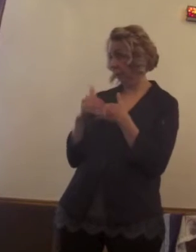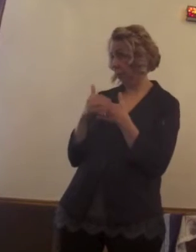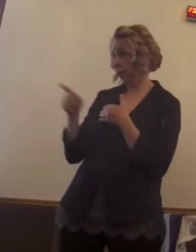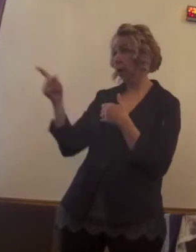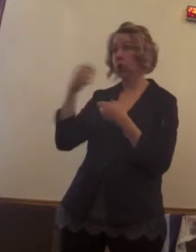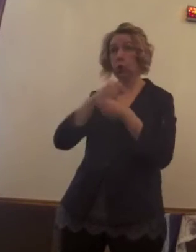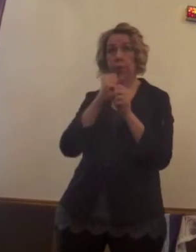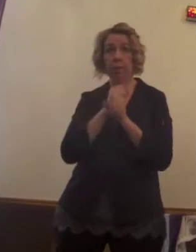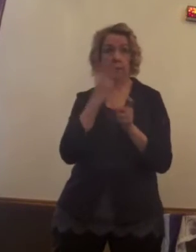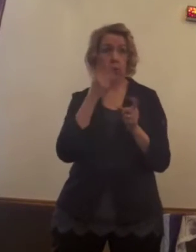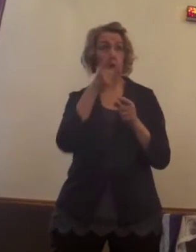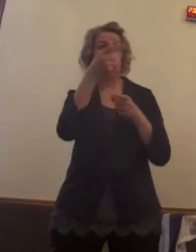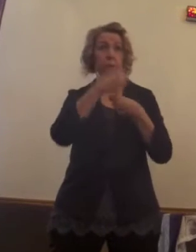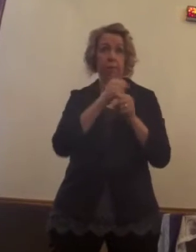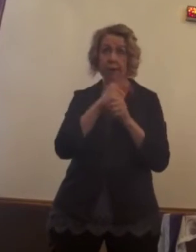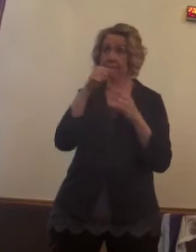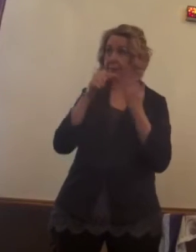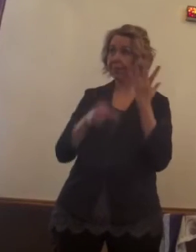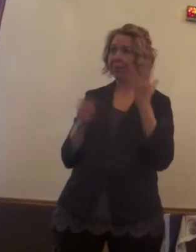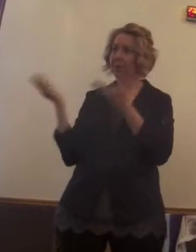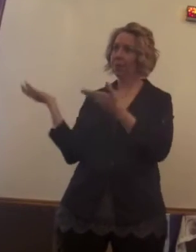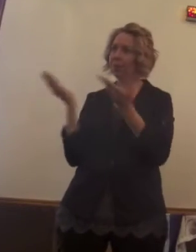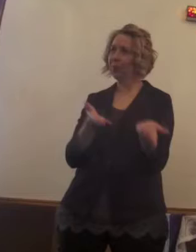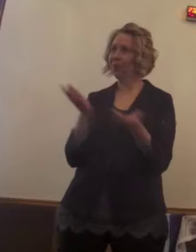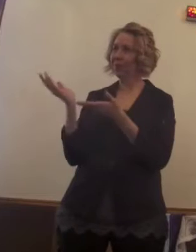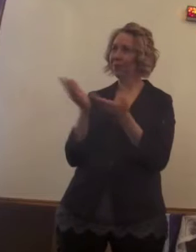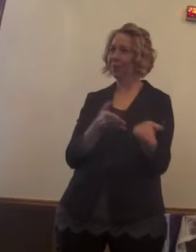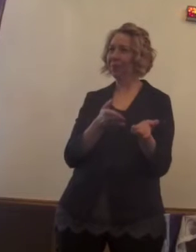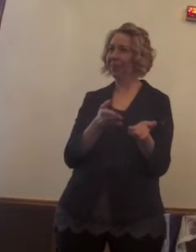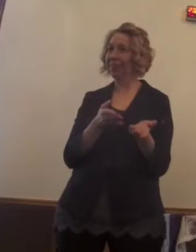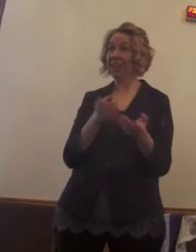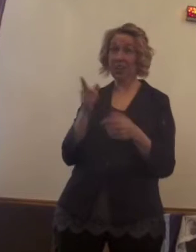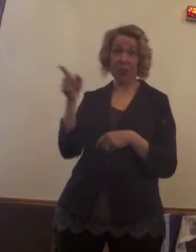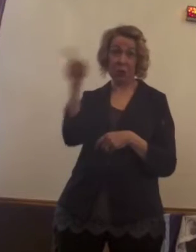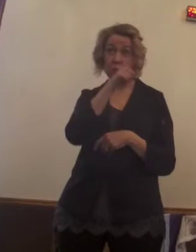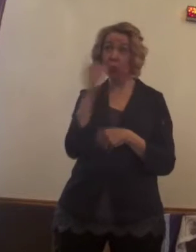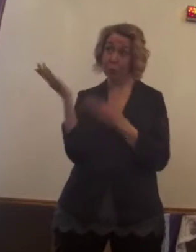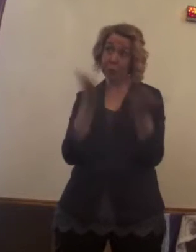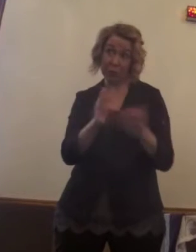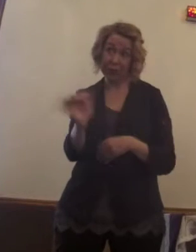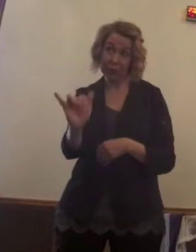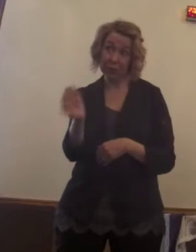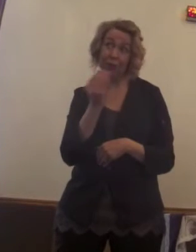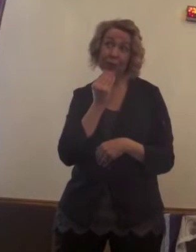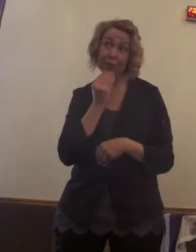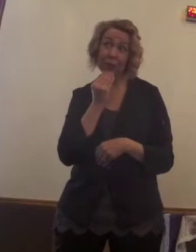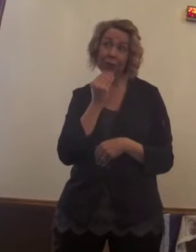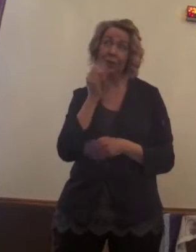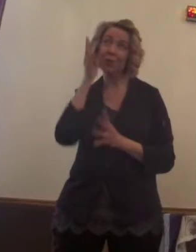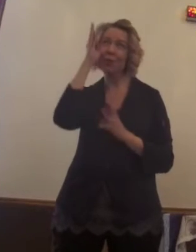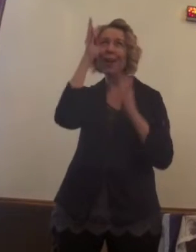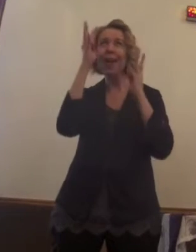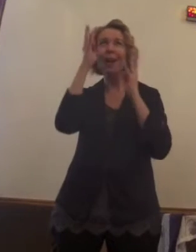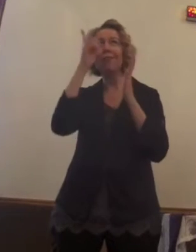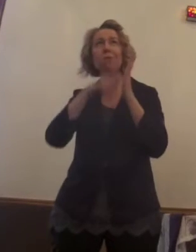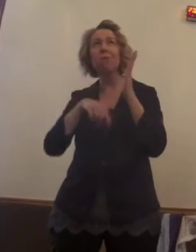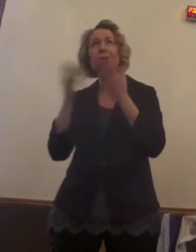things and hopefully, you know, you'll all be creative as well. But then we go into Thursday.